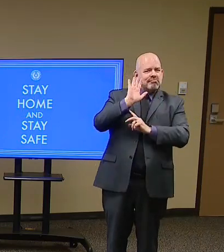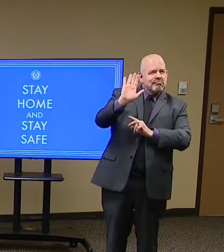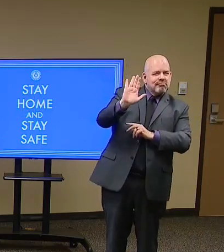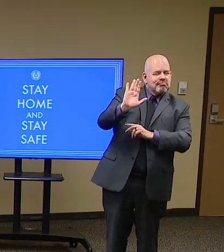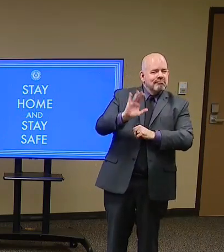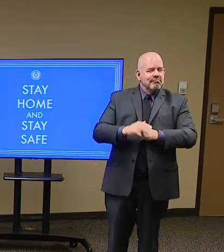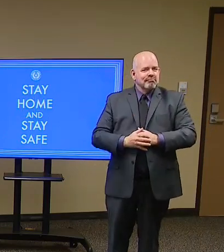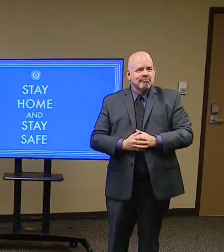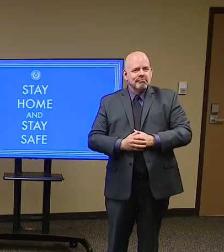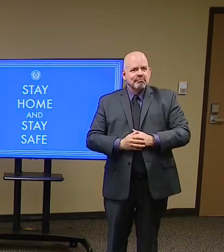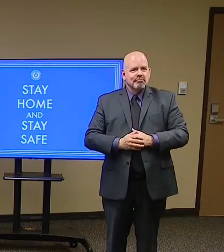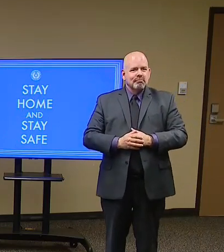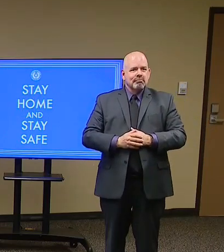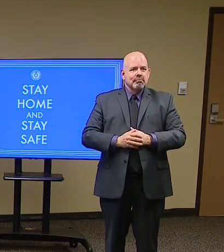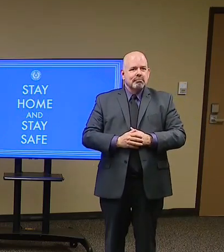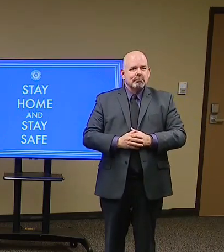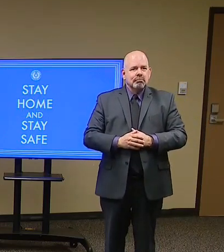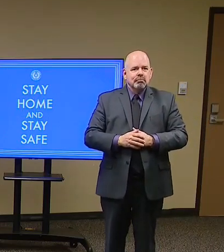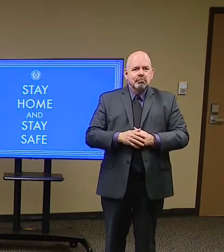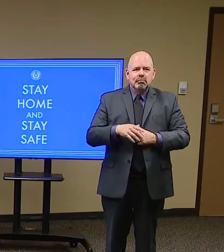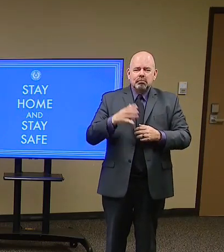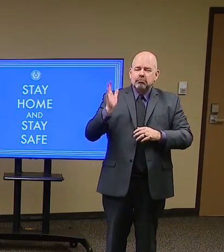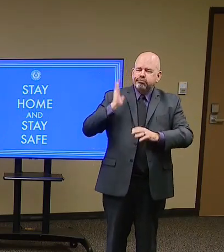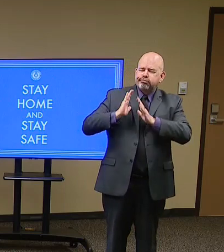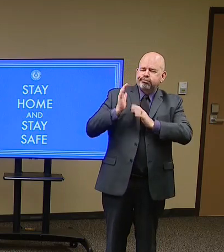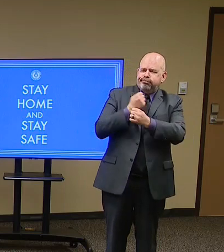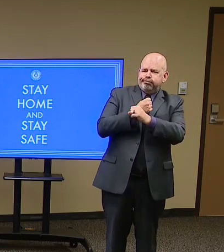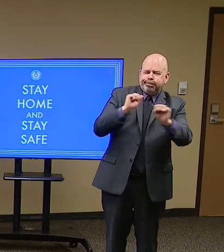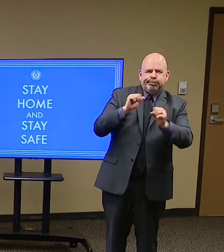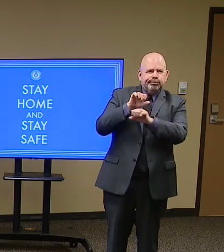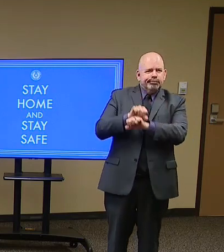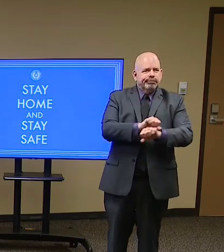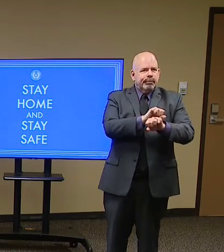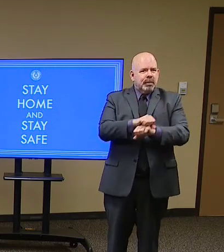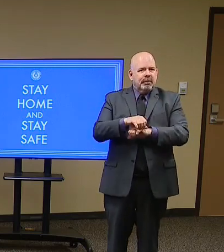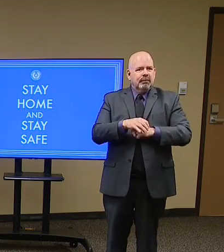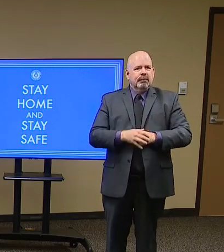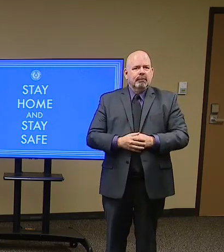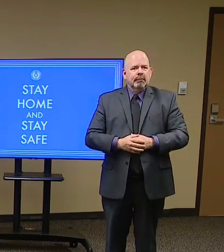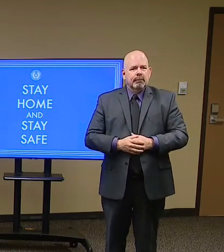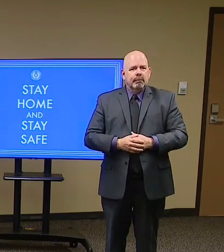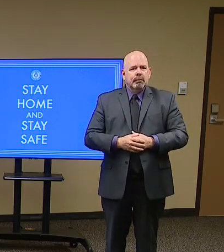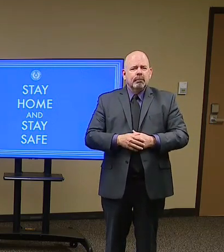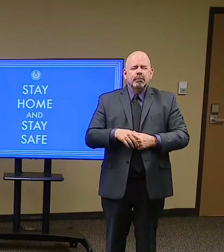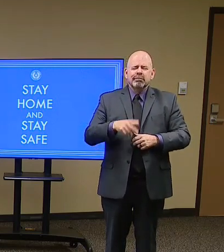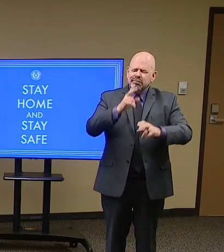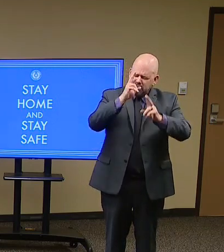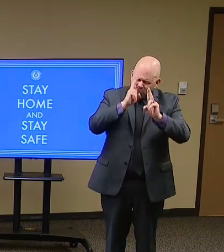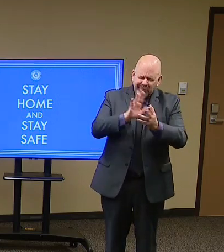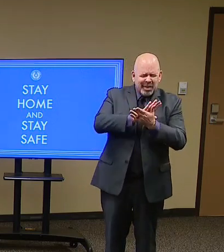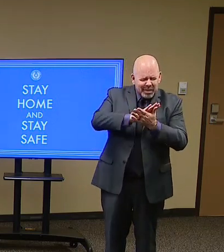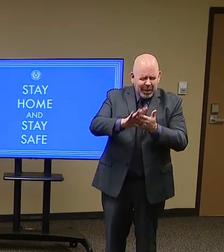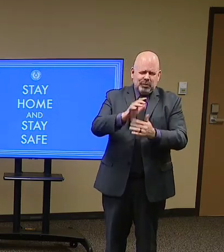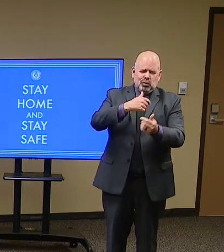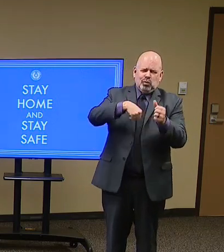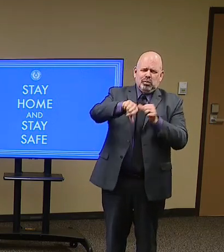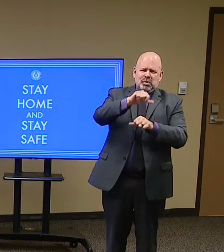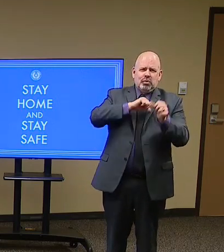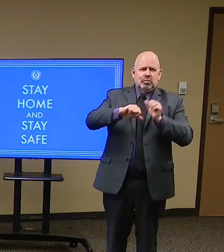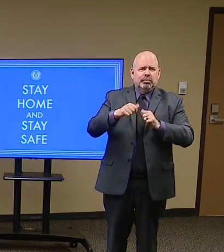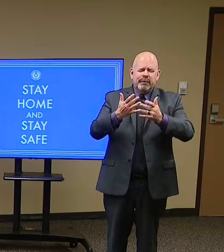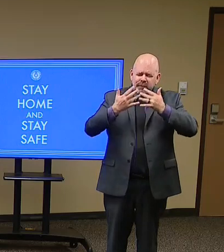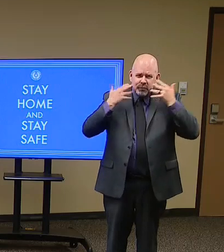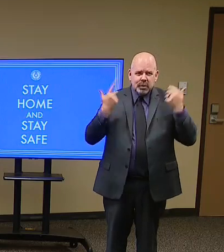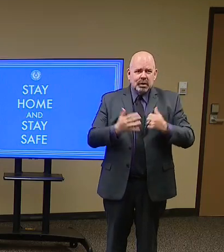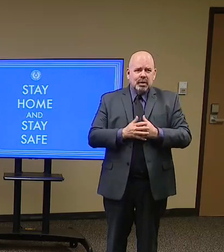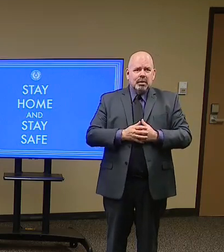I would just ask people to show grace towards one another at this very important time in our country's history